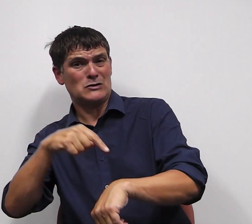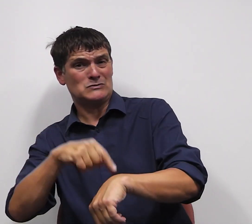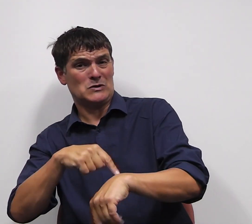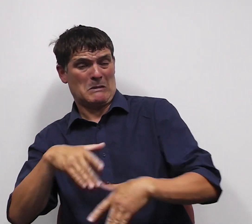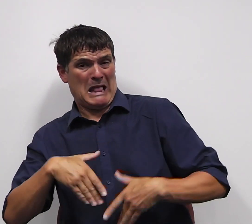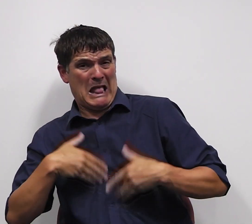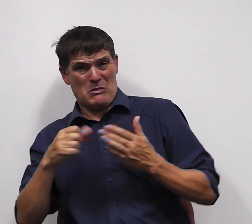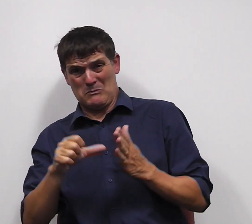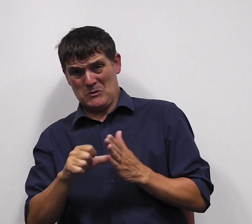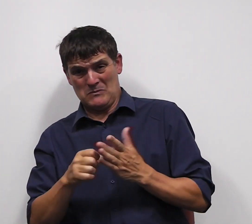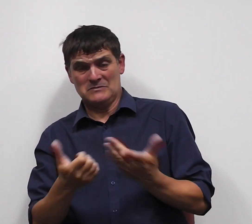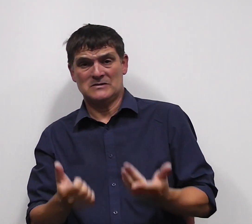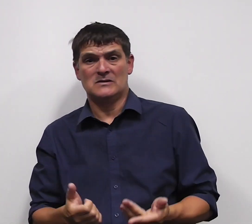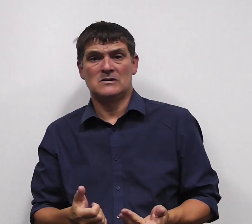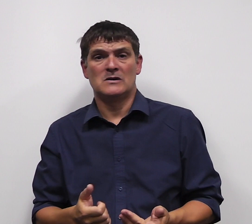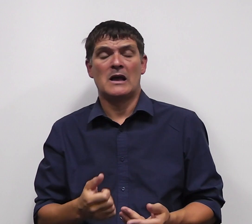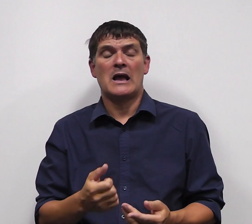and older people.